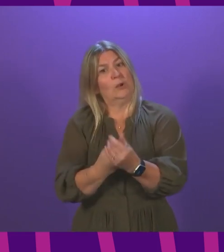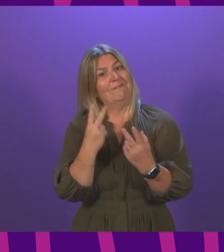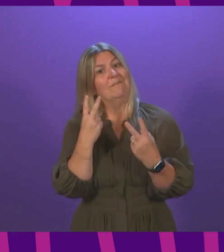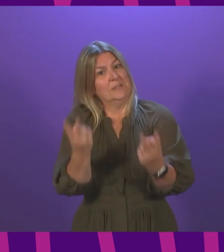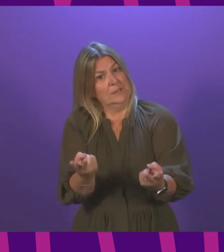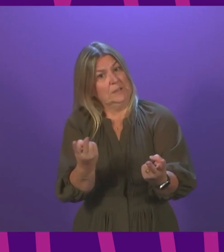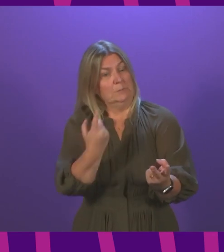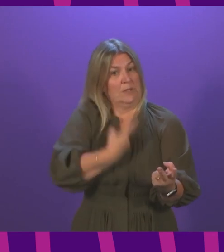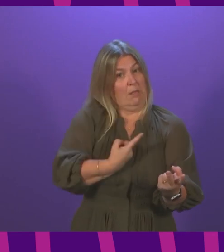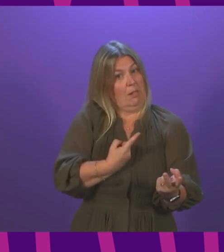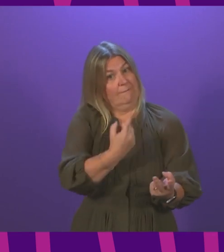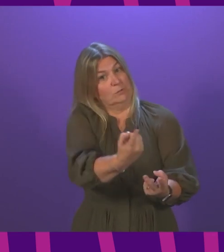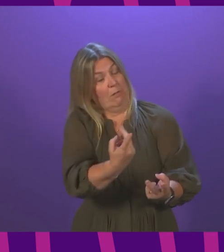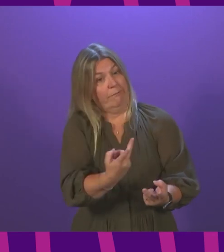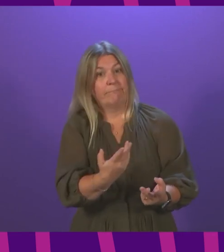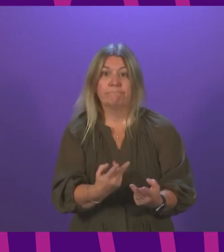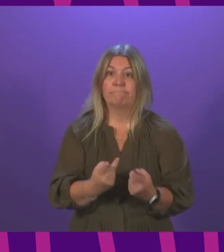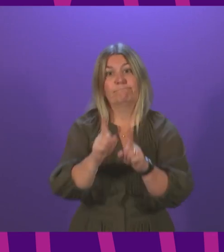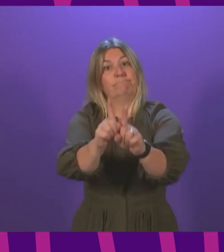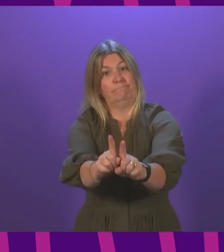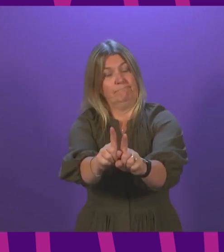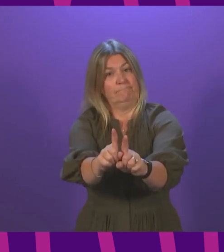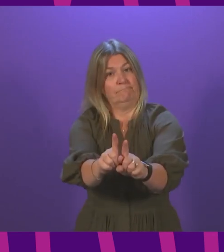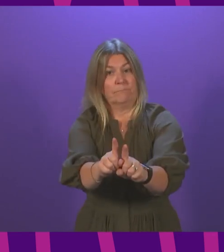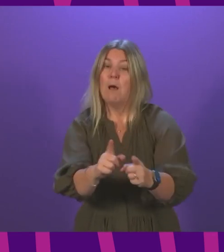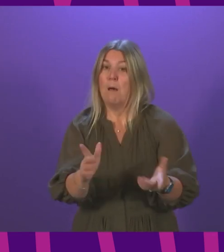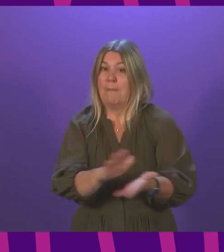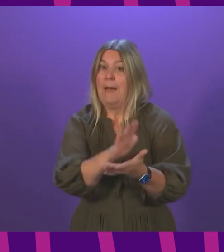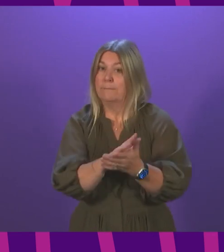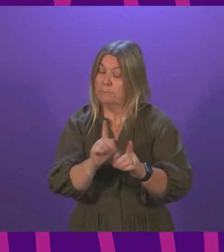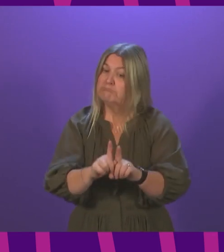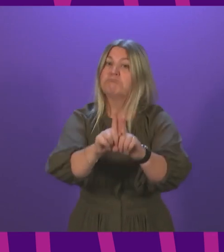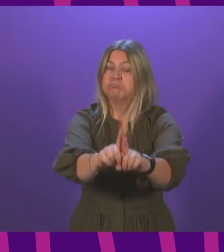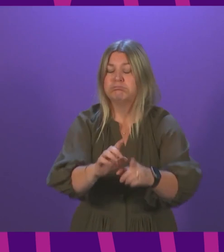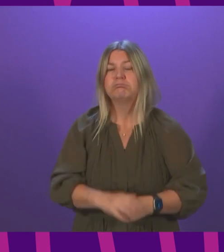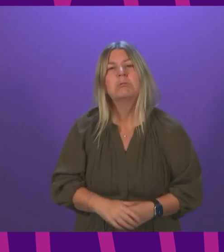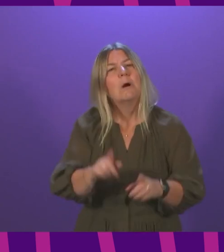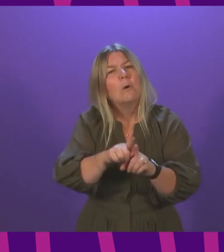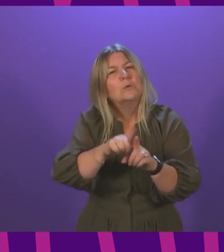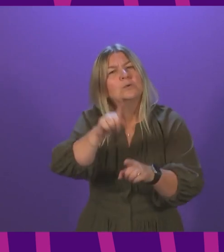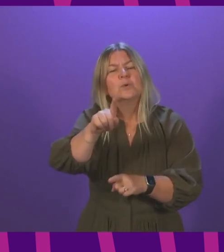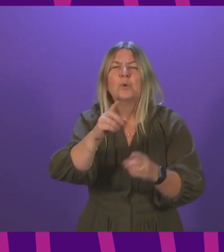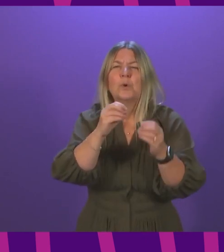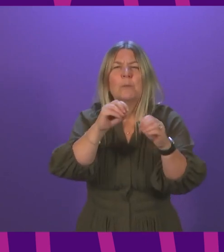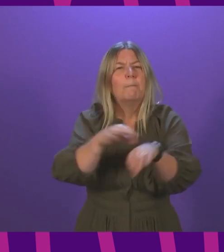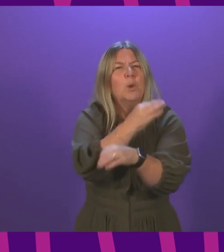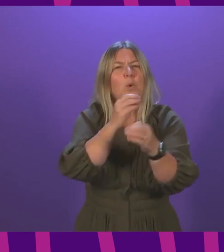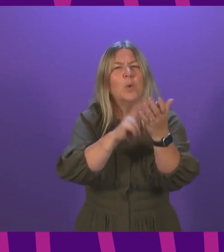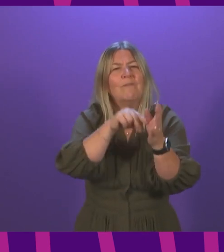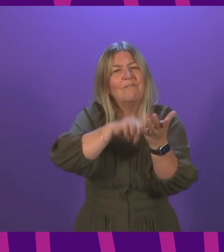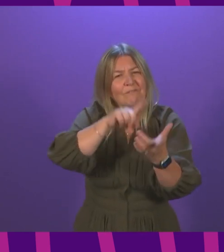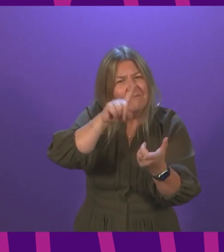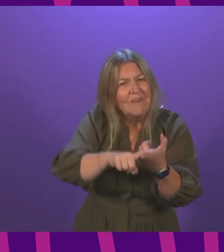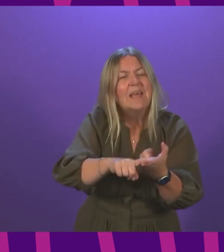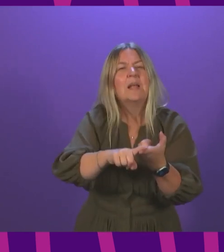agreed to that offer. A key author of this bill and his colleague, the manager of Blue Veil Community Club in